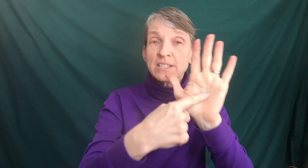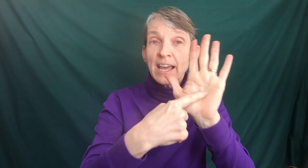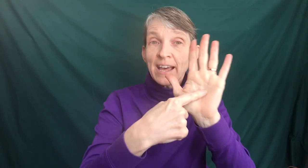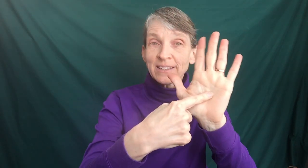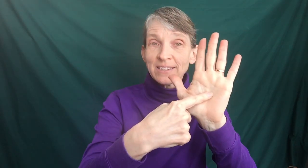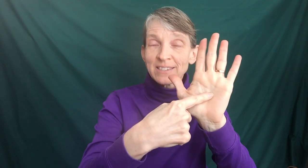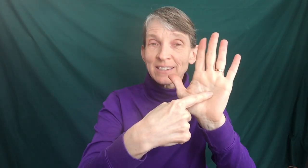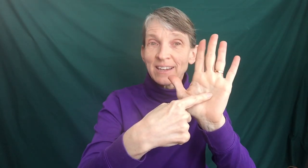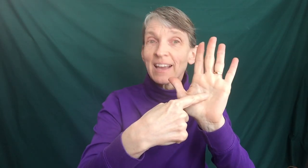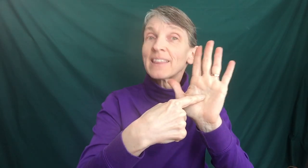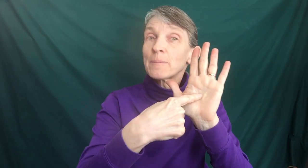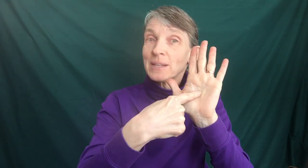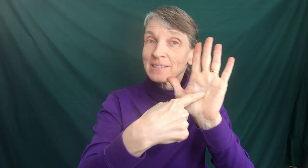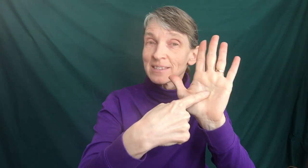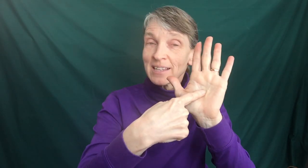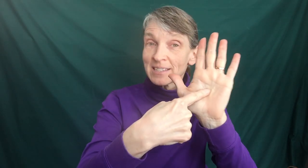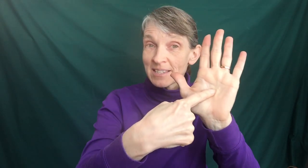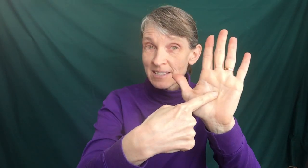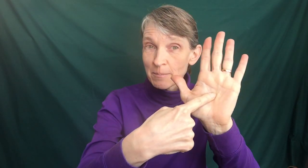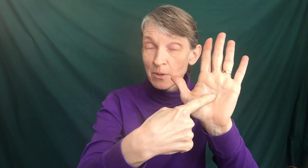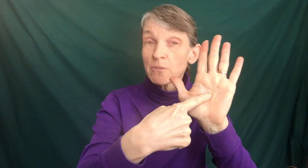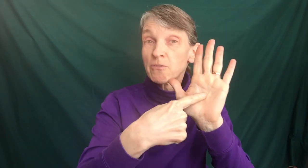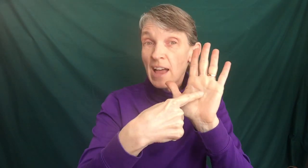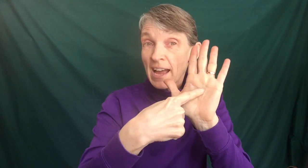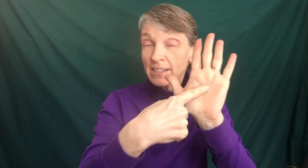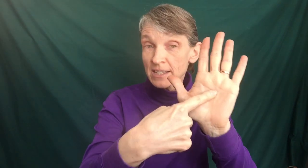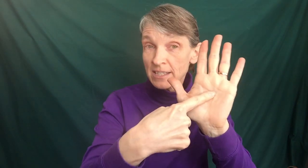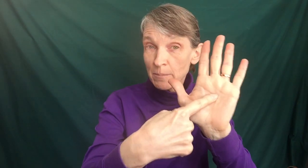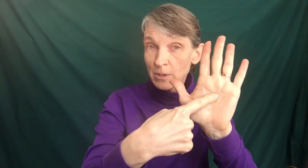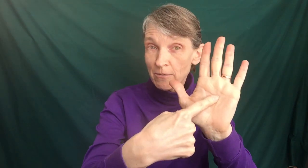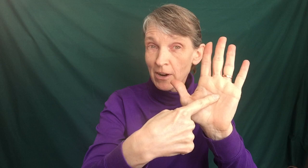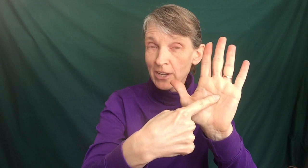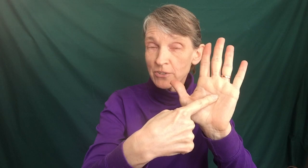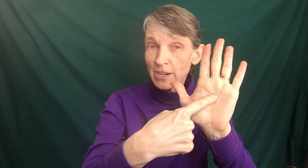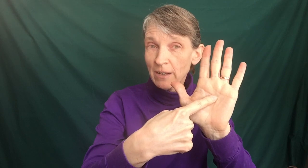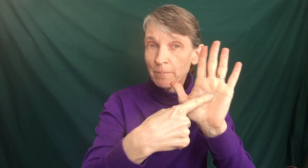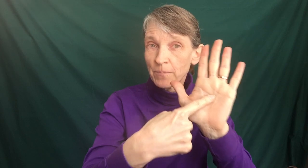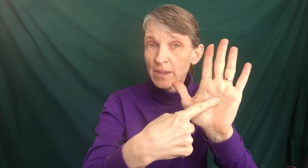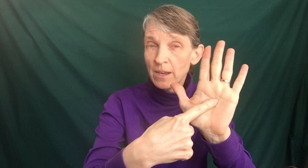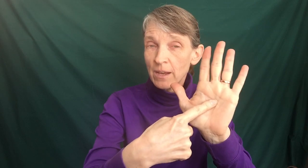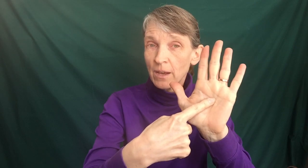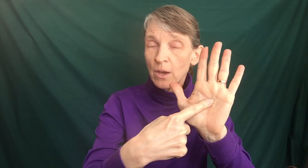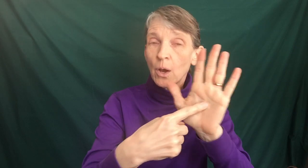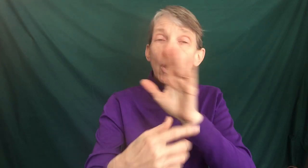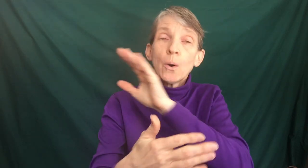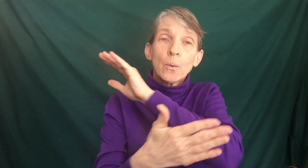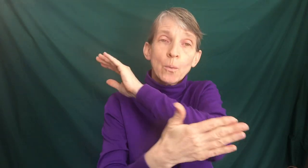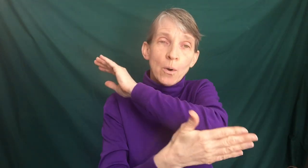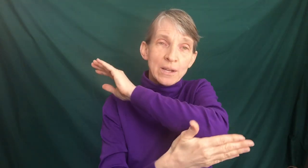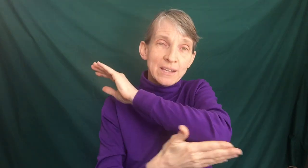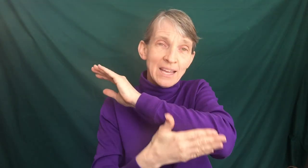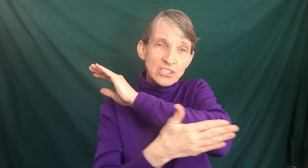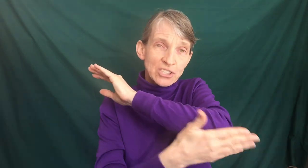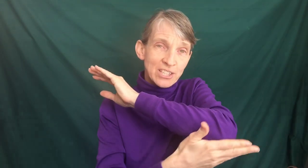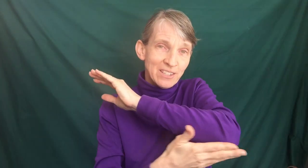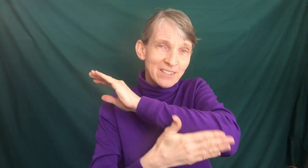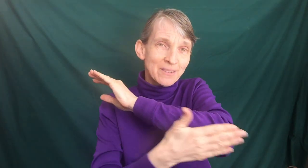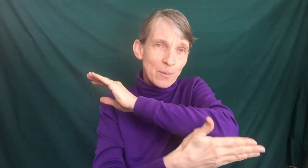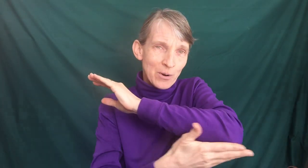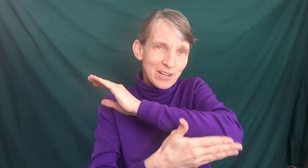stands. And that means that's the symbol. The flag is the symbol of our country. One nation. Remember